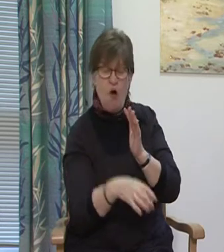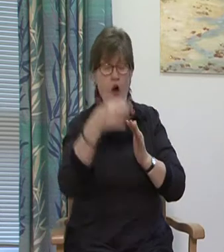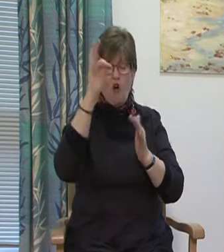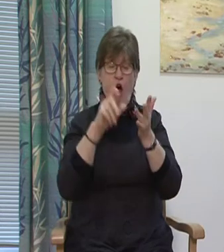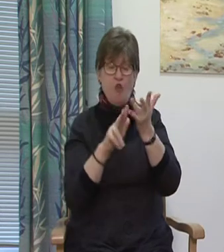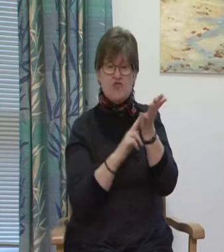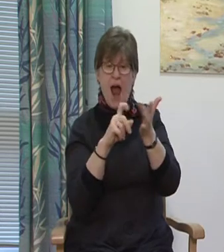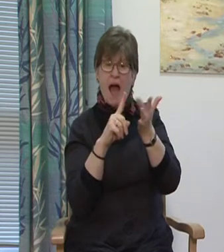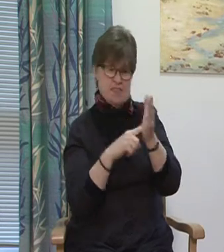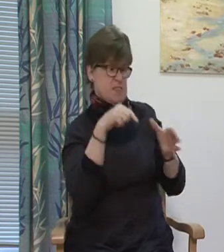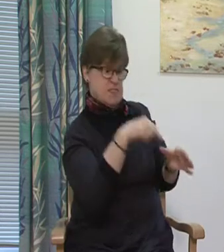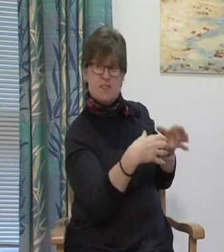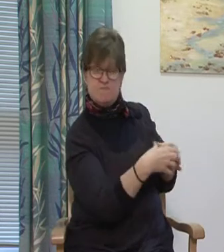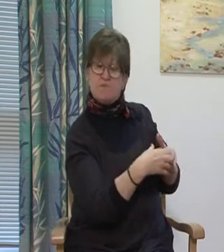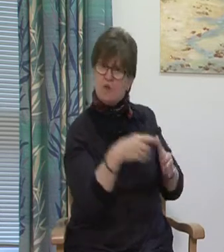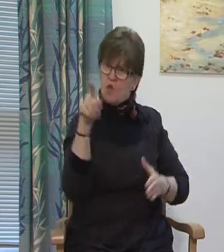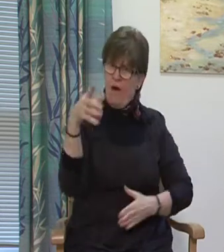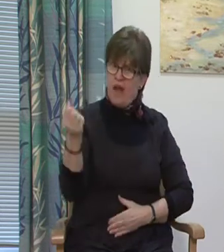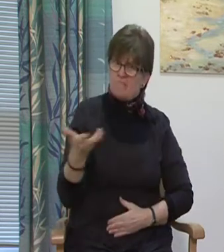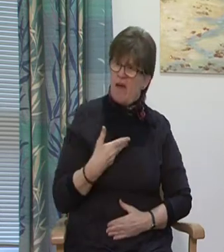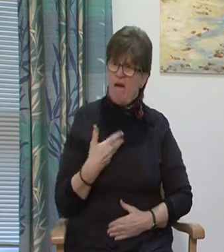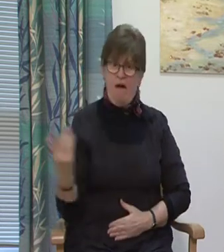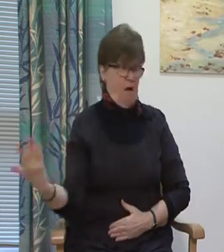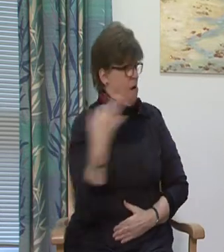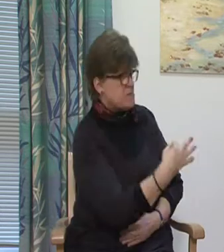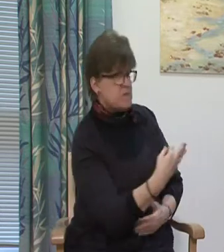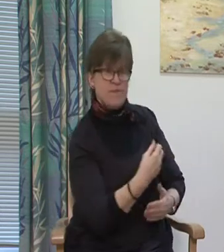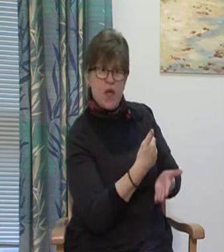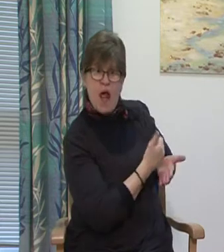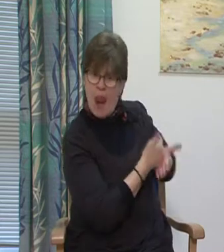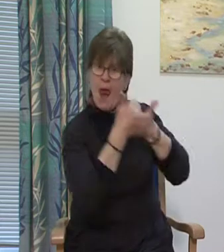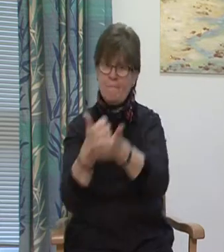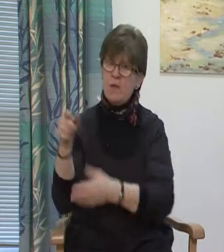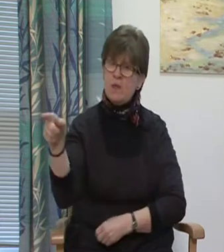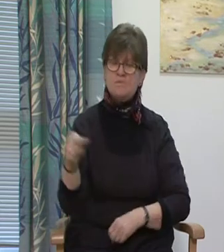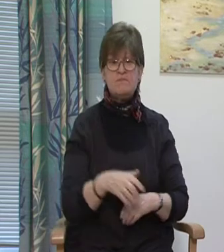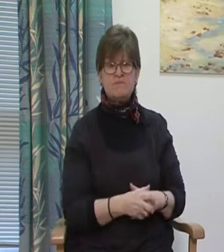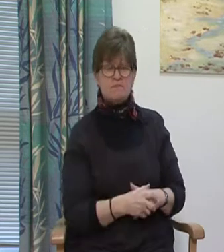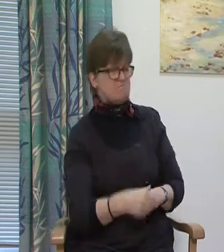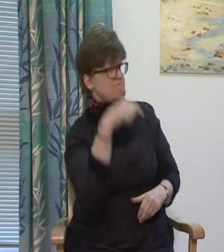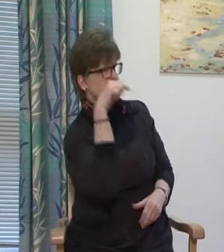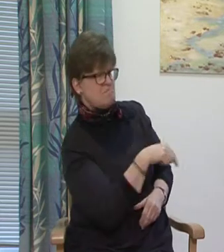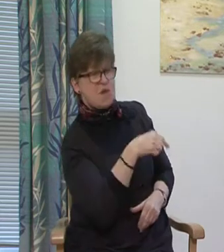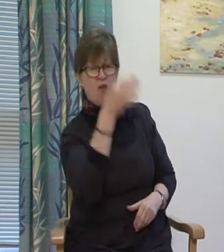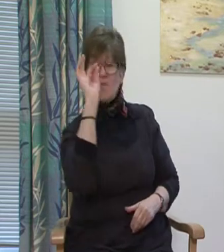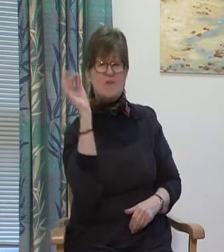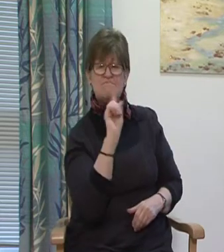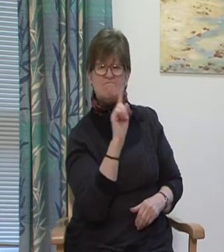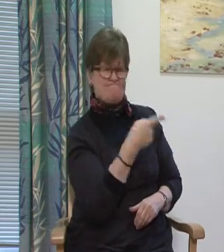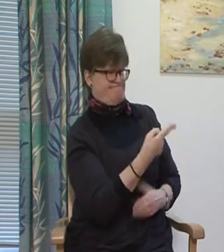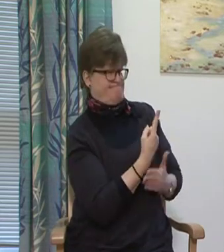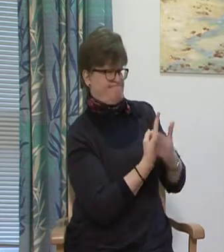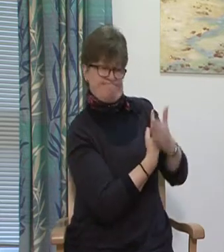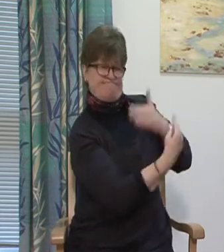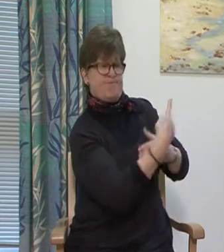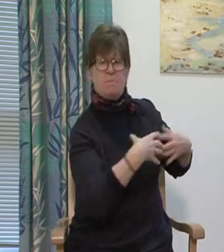Client Council. The council is an independent body set up to represent your interests in health